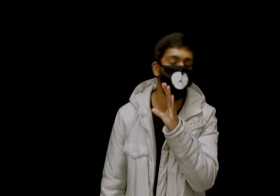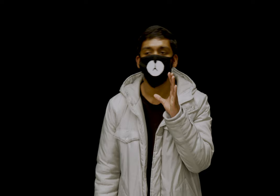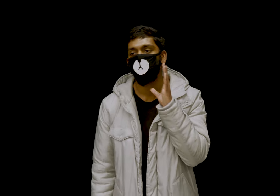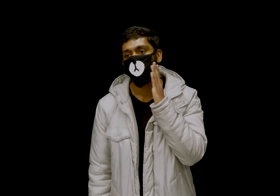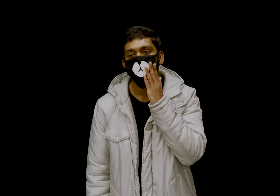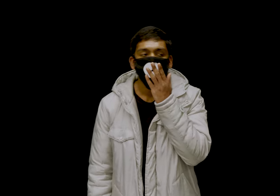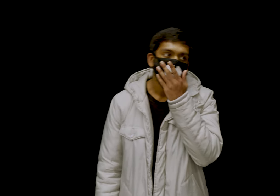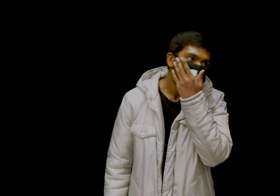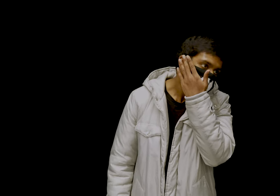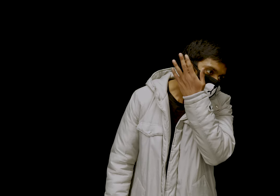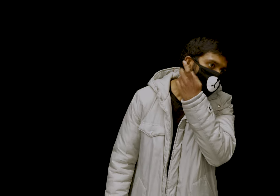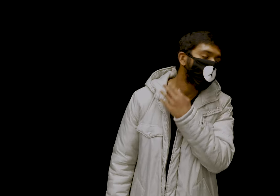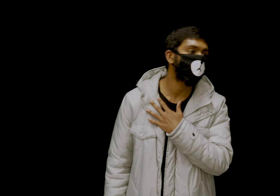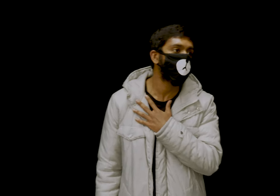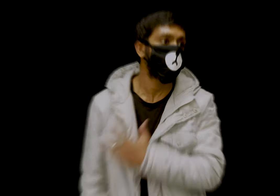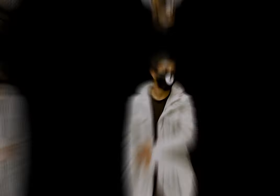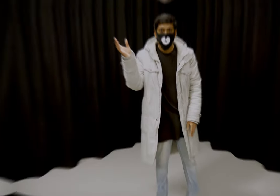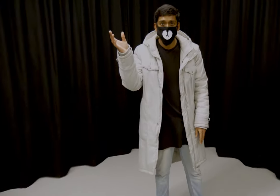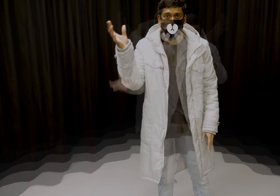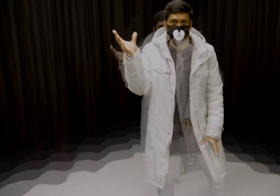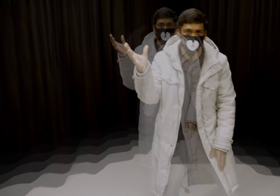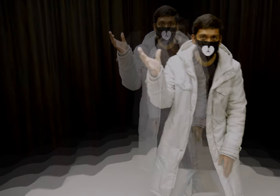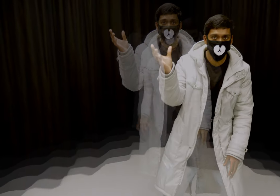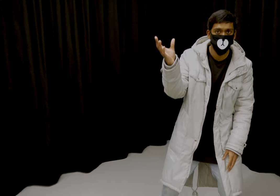on dancing Keep